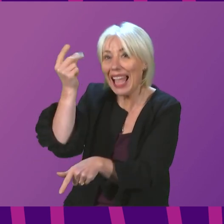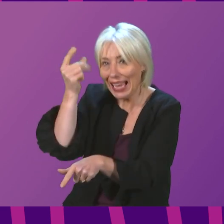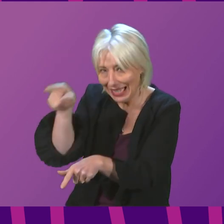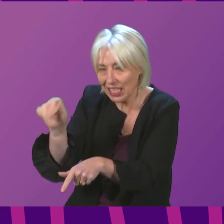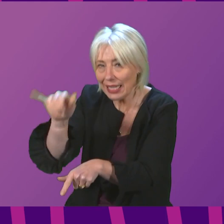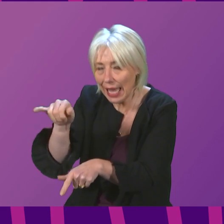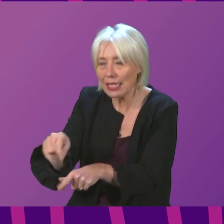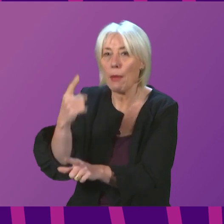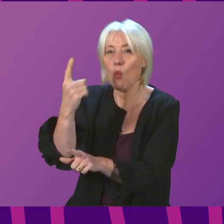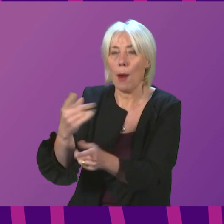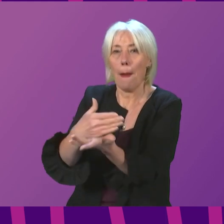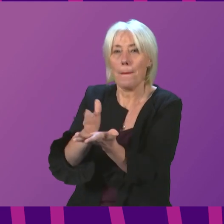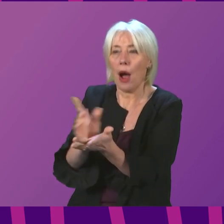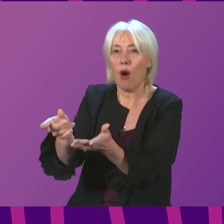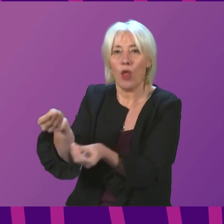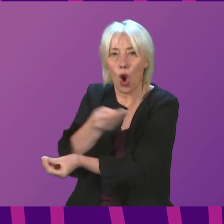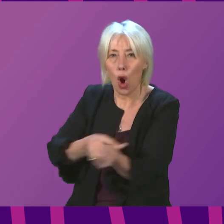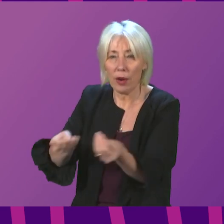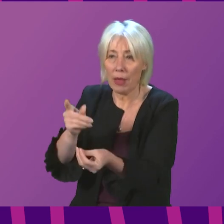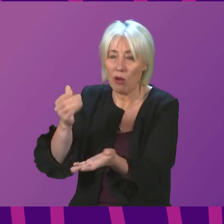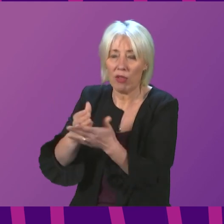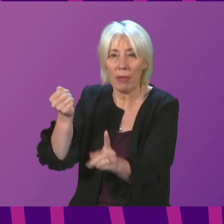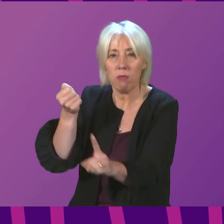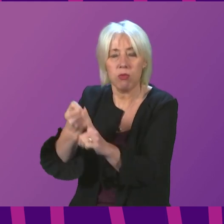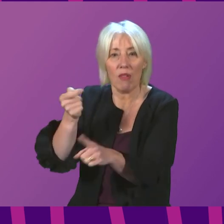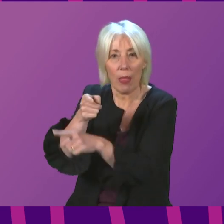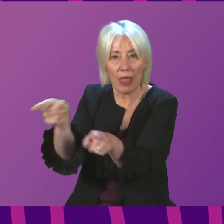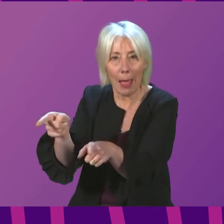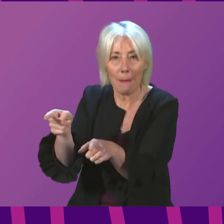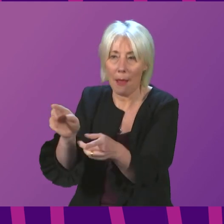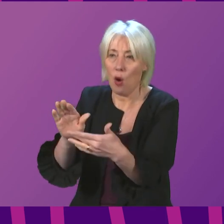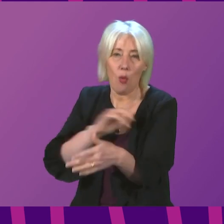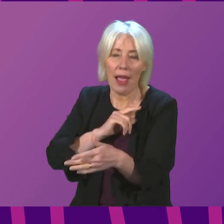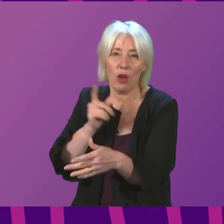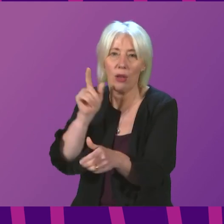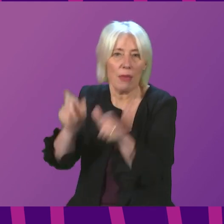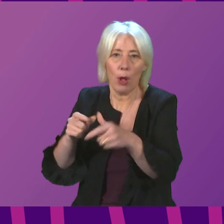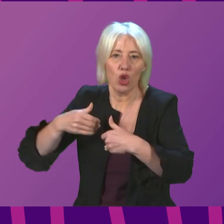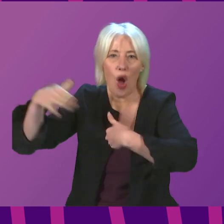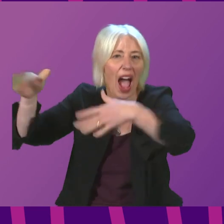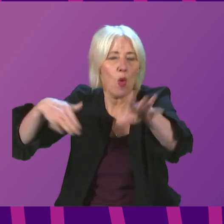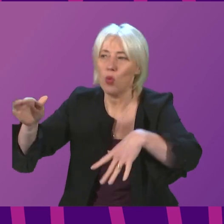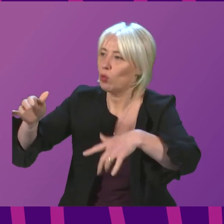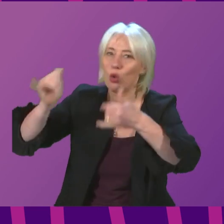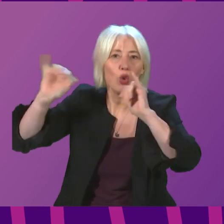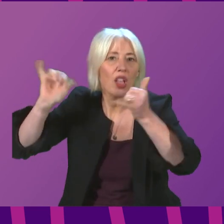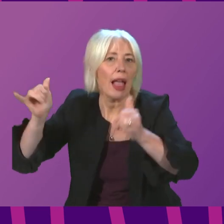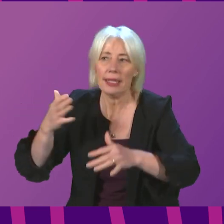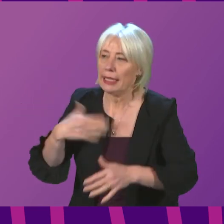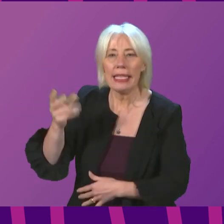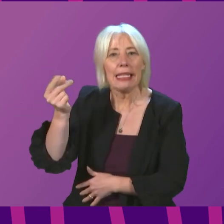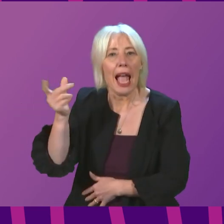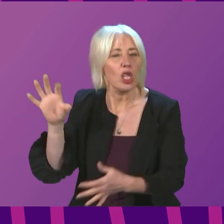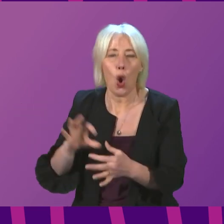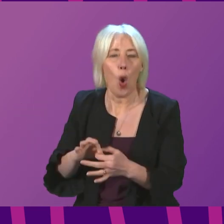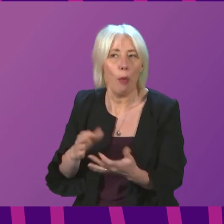one part of the economy that suffers considerably from fewer people going out and socialising, so they are very much